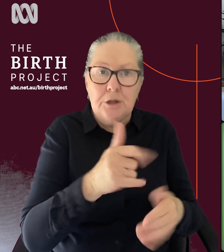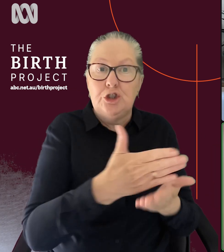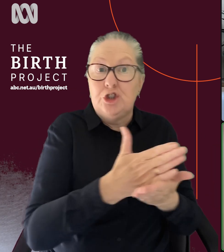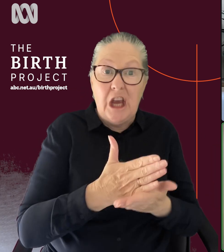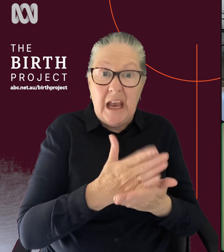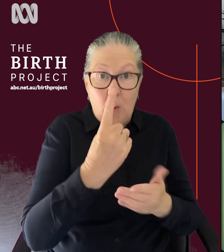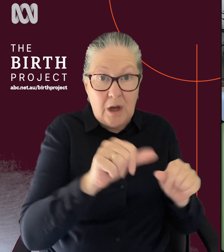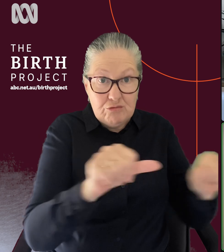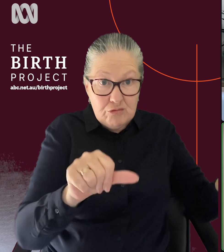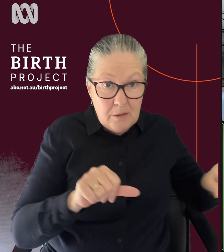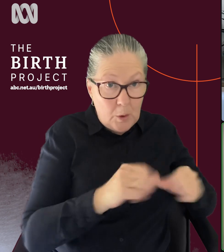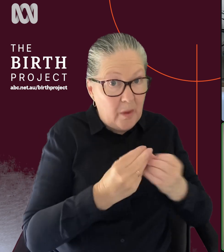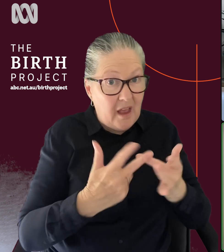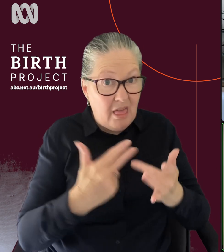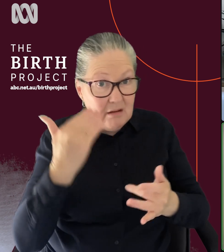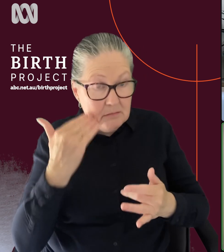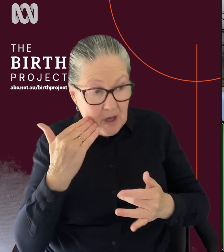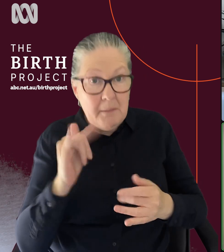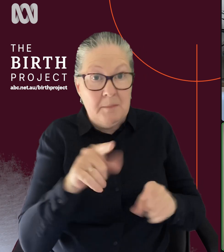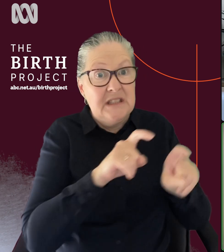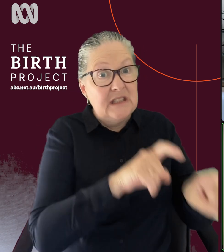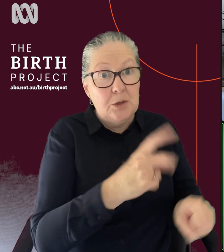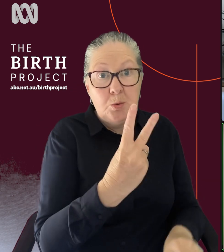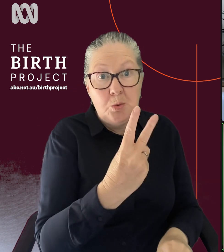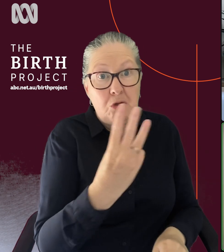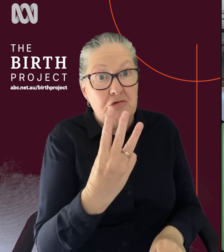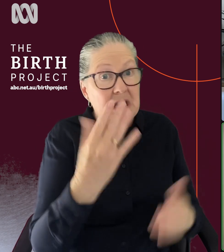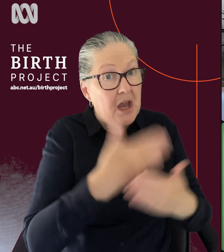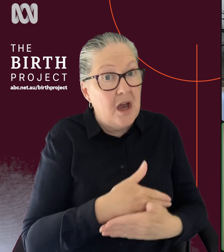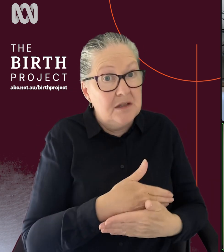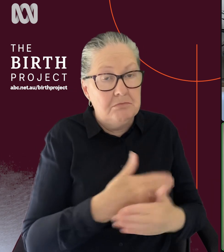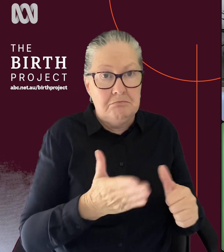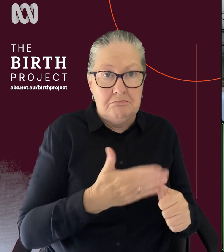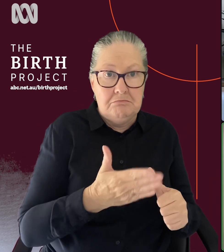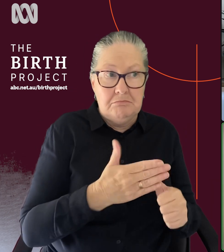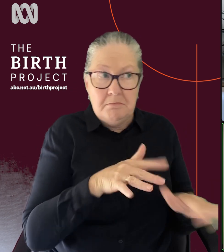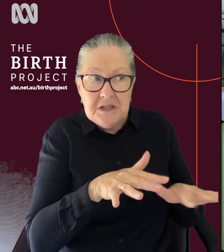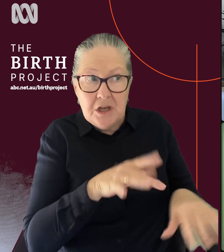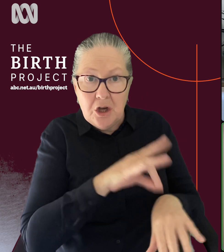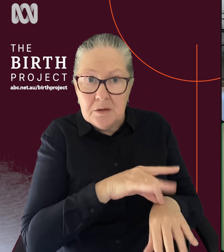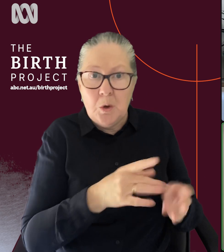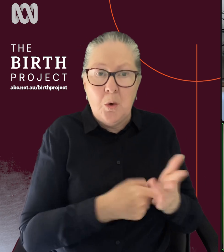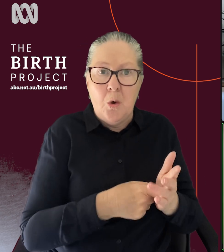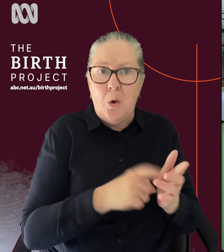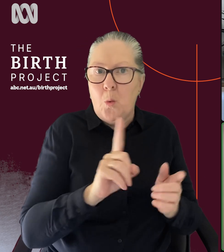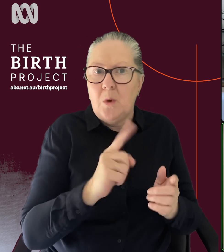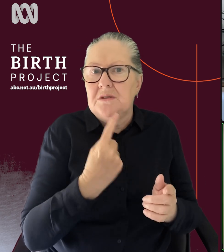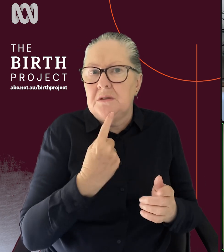shared room and you might stay two to three nights, depending on how busy the hospital is and how your birth unfolded. Whereas if you're in